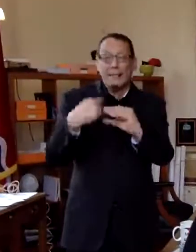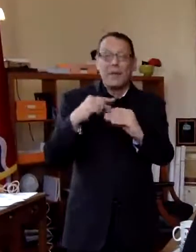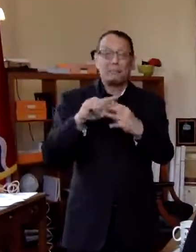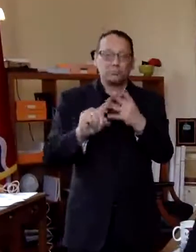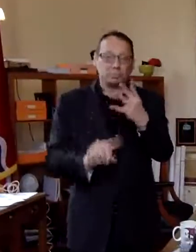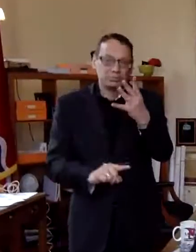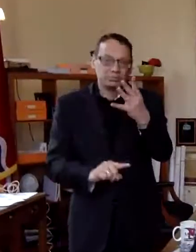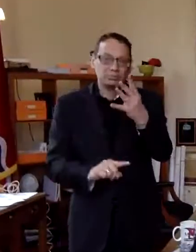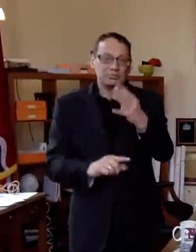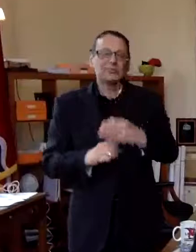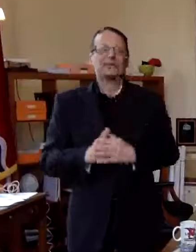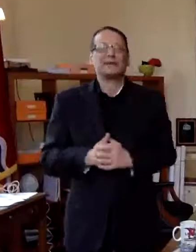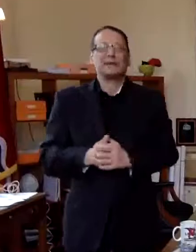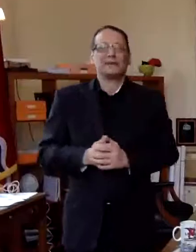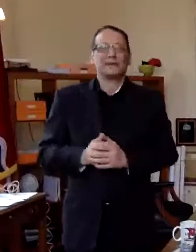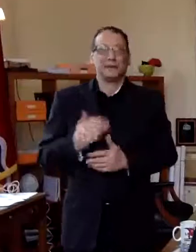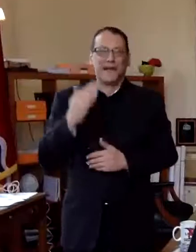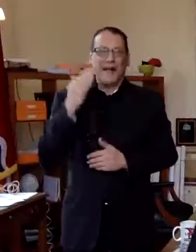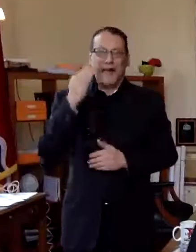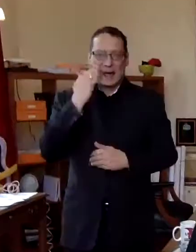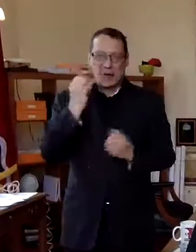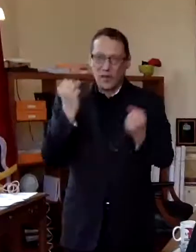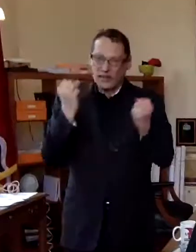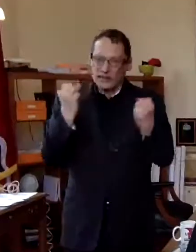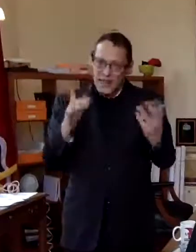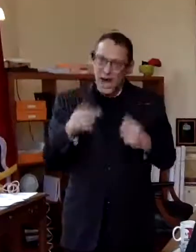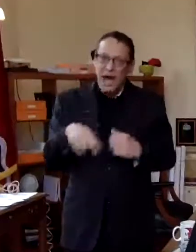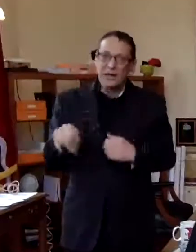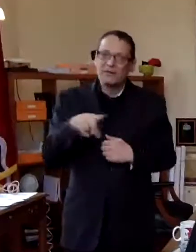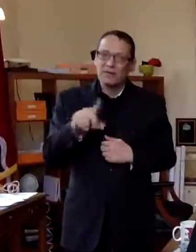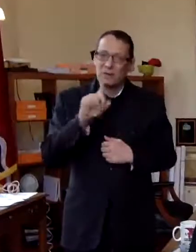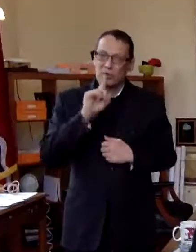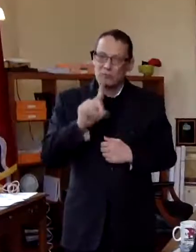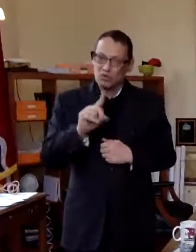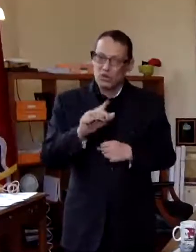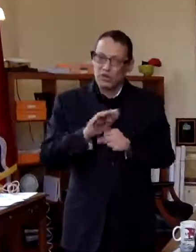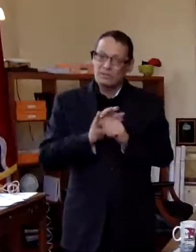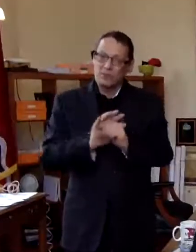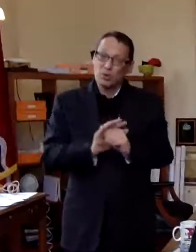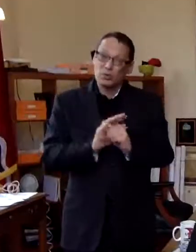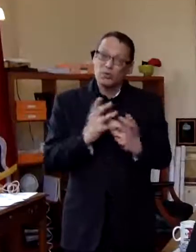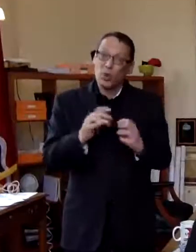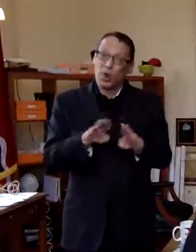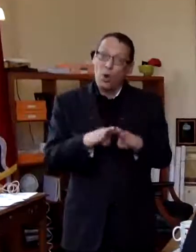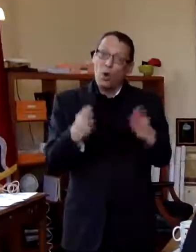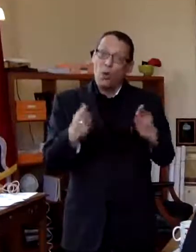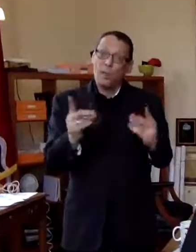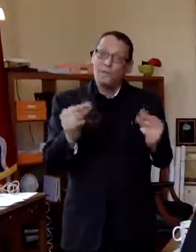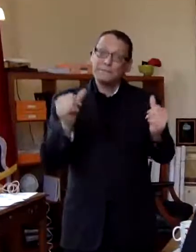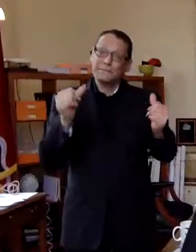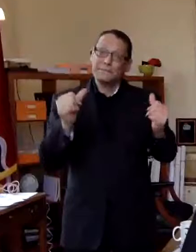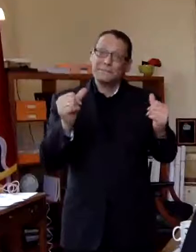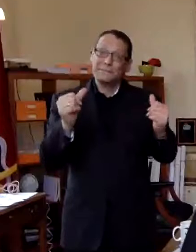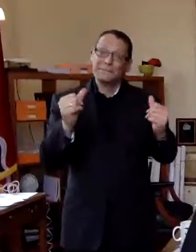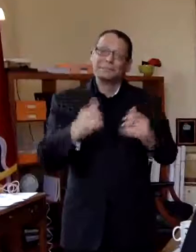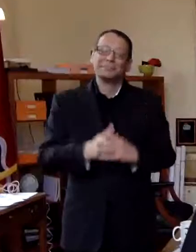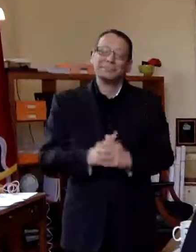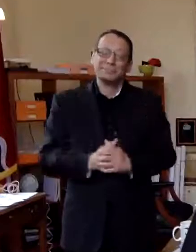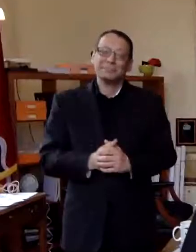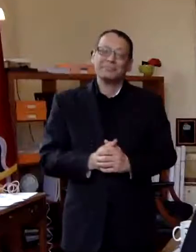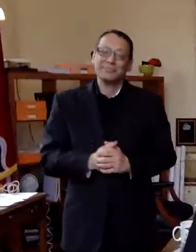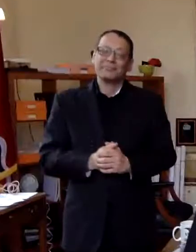and i know there are a lot of you out there that are really pushing to reopen right away and uh